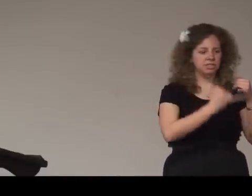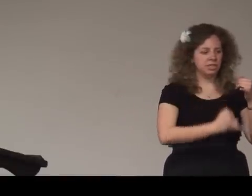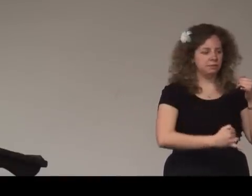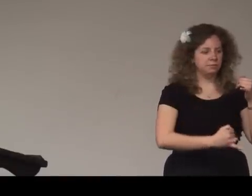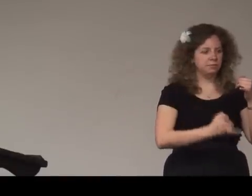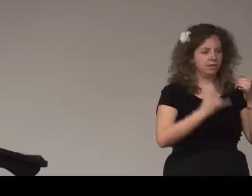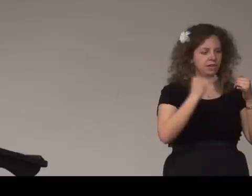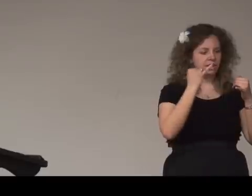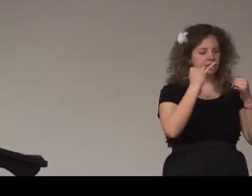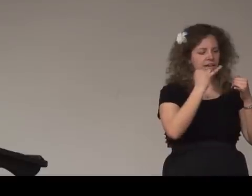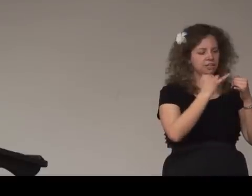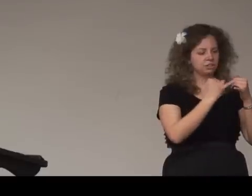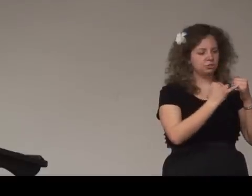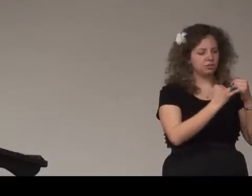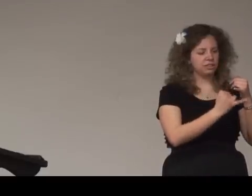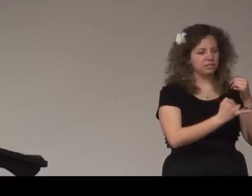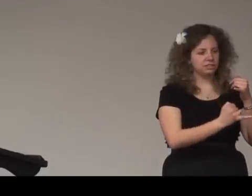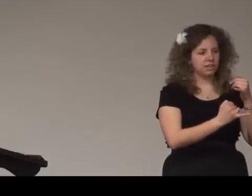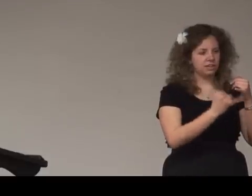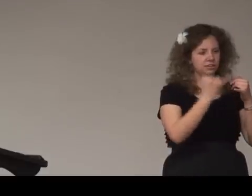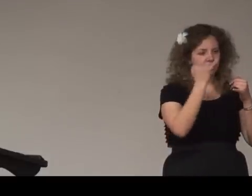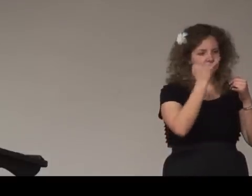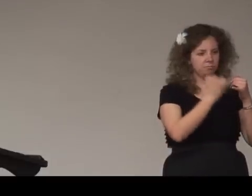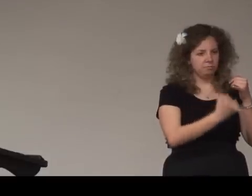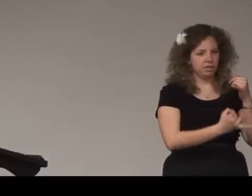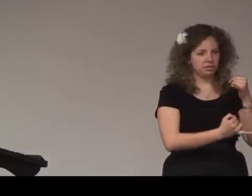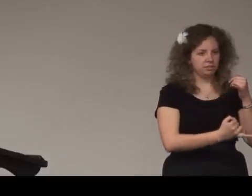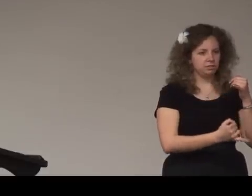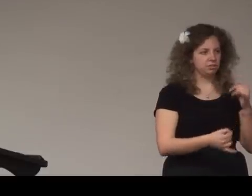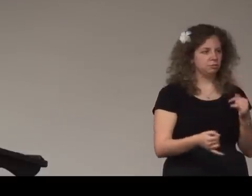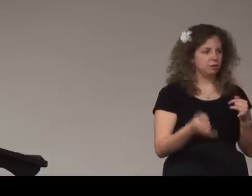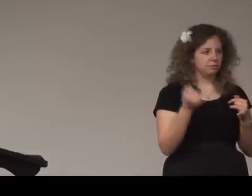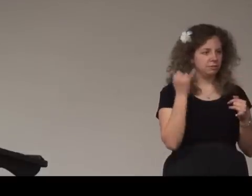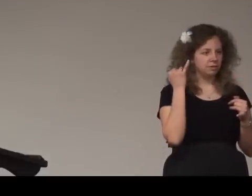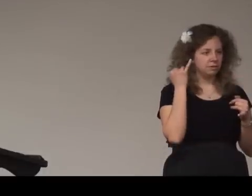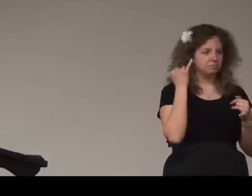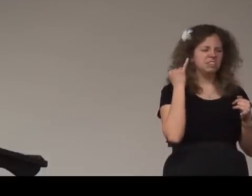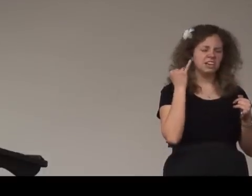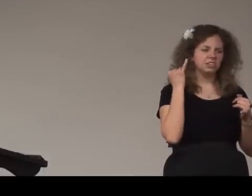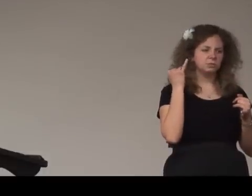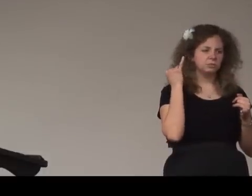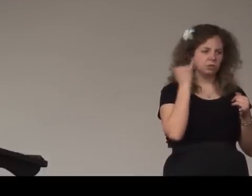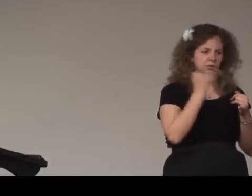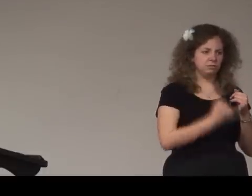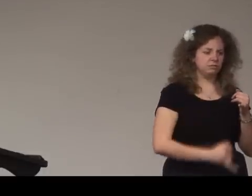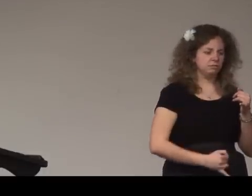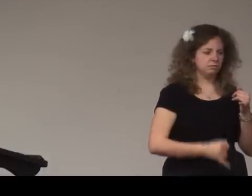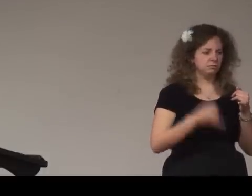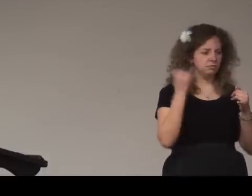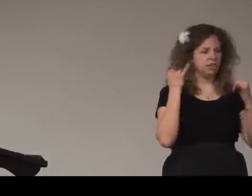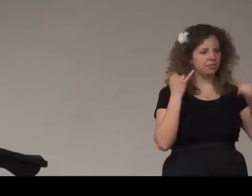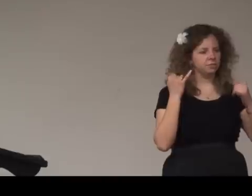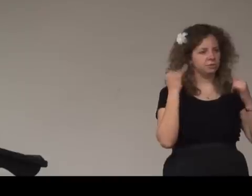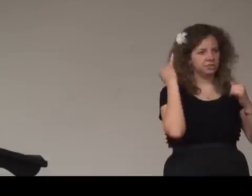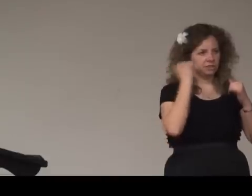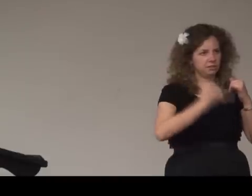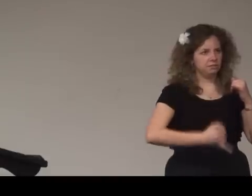the same and it kind of just raises the end of that this one yeah this one more yeah this one just see